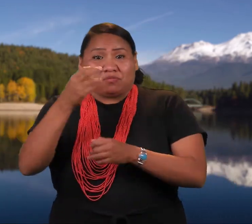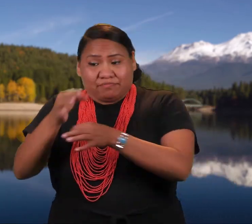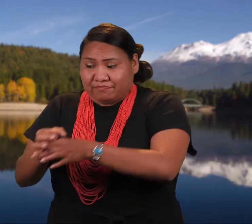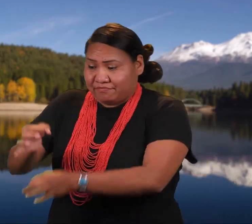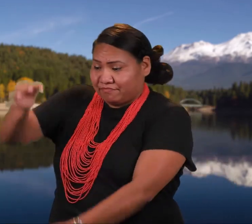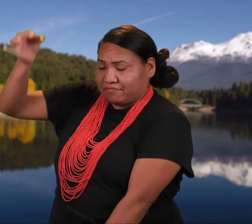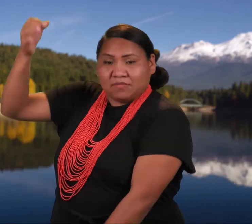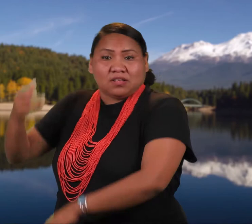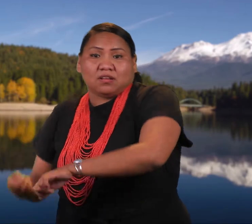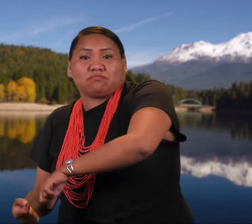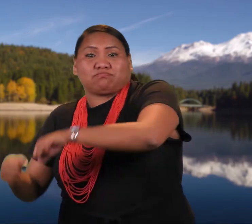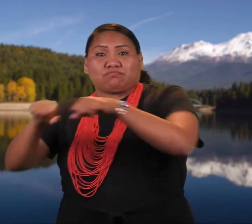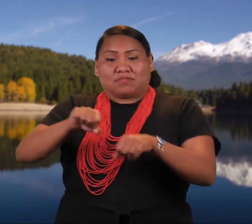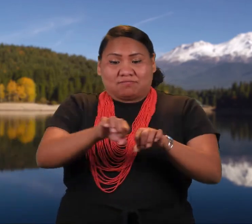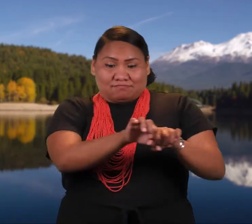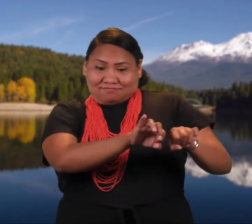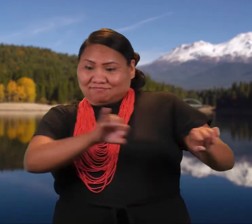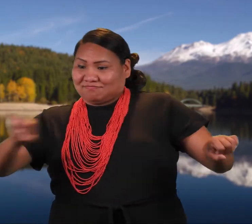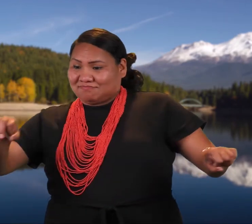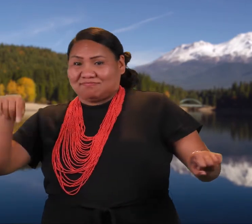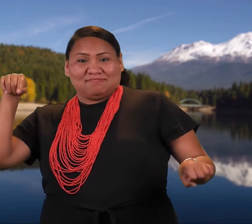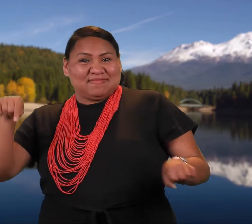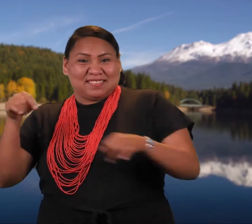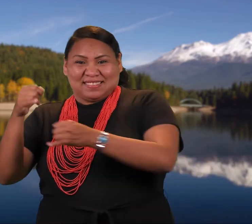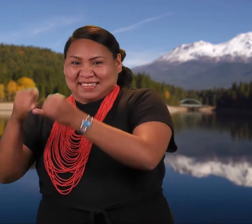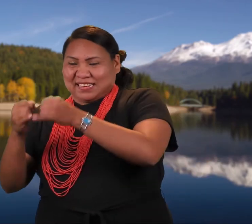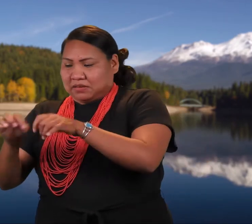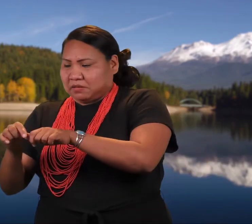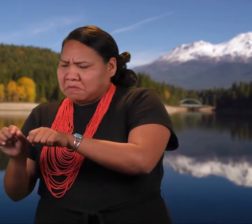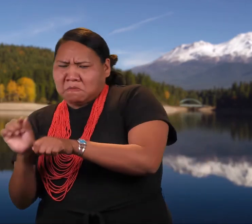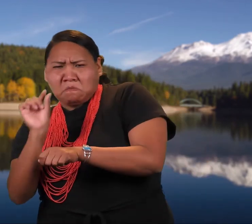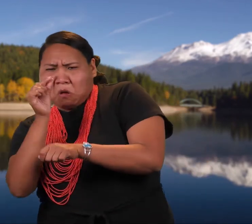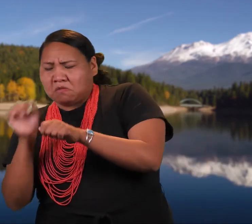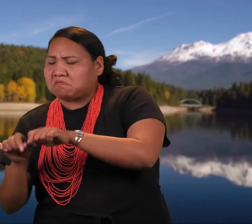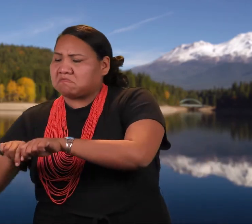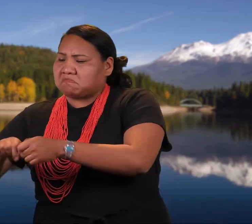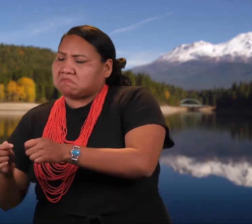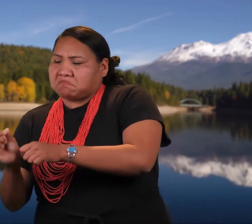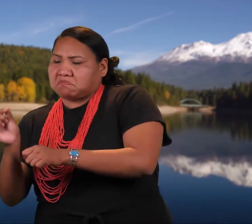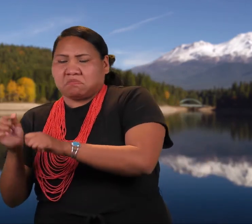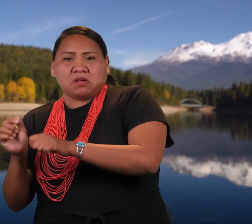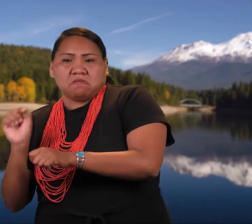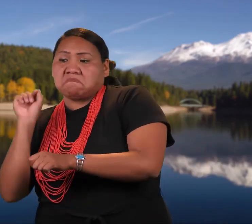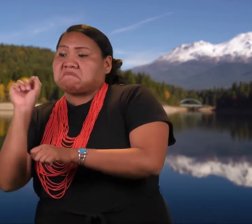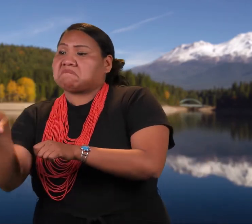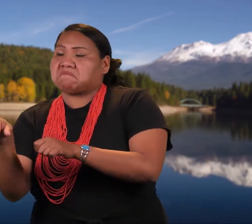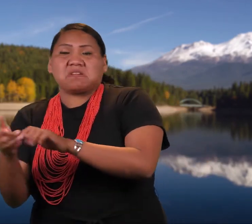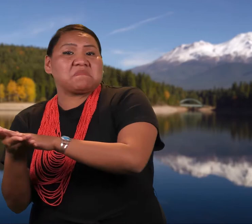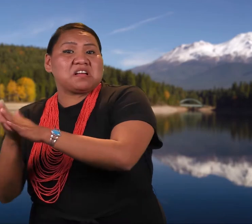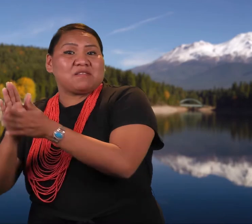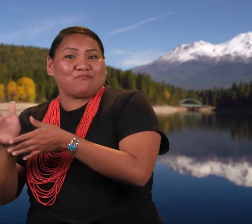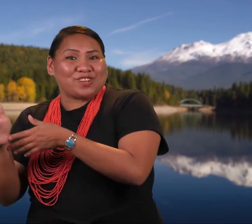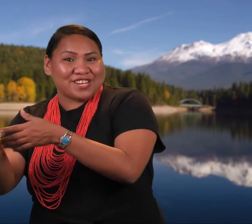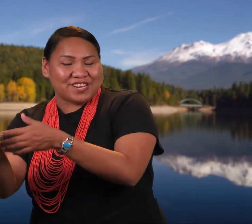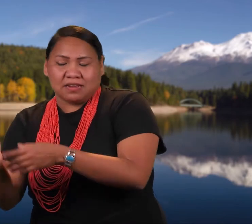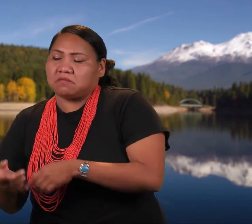The sky spirit broke off the small end of his giant stick and threw the pieces into the river.